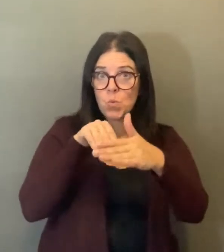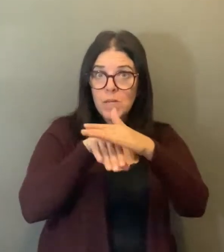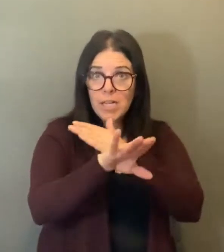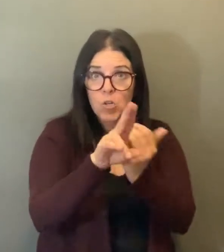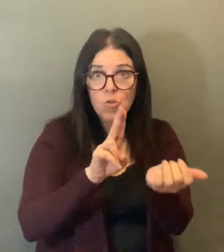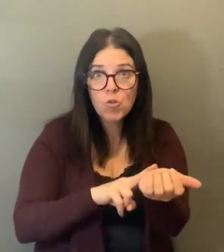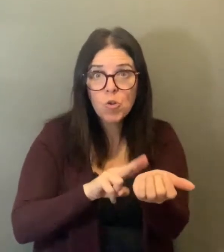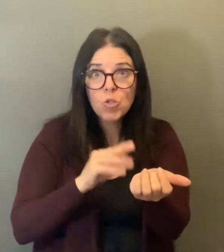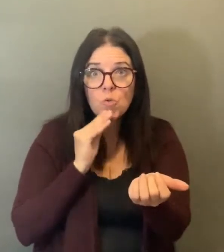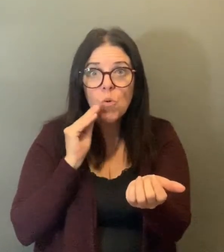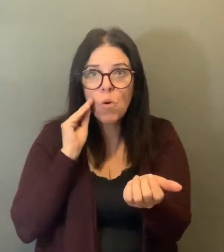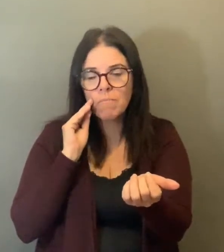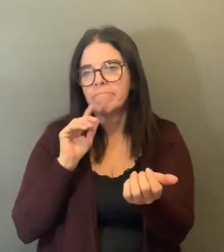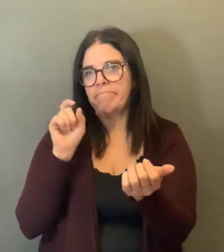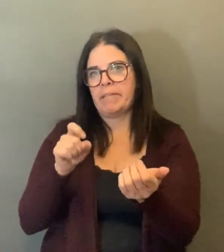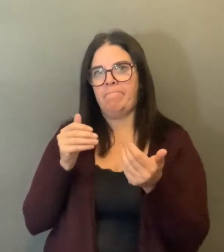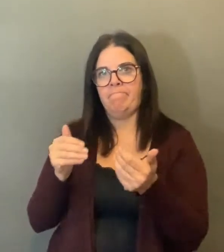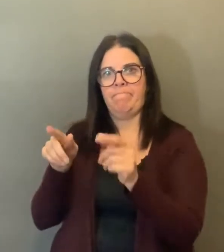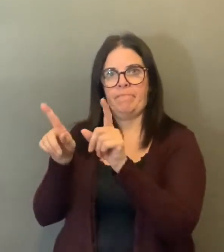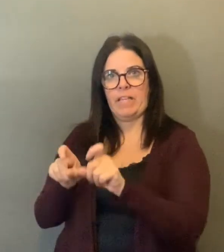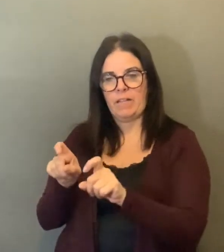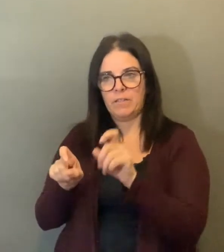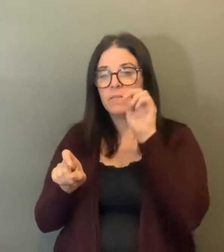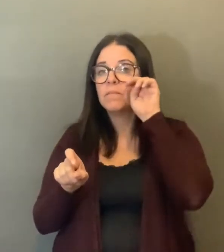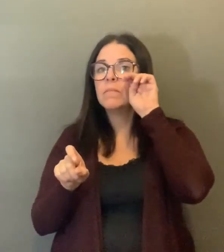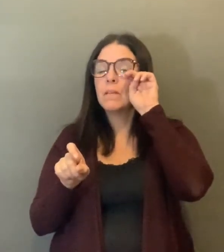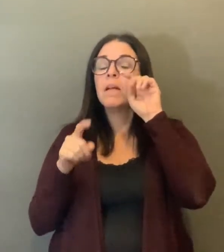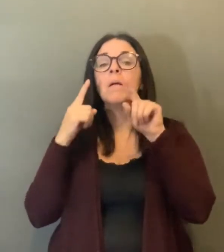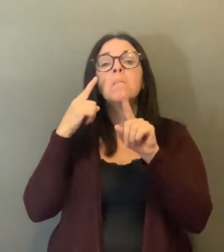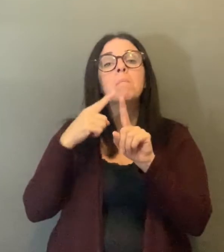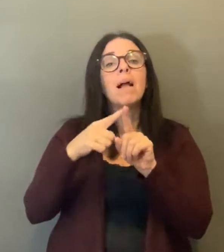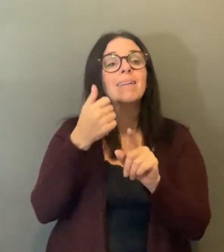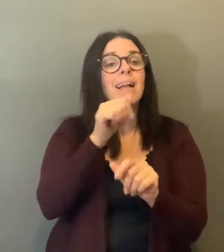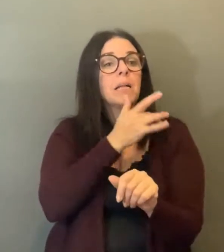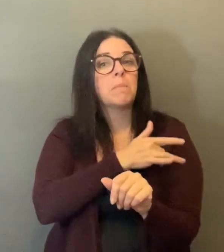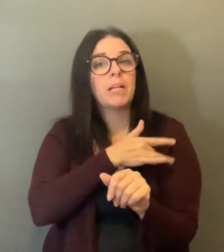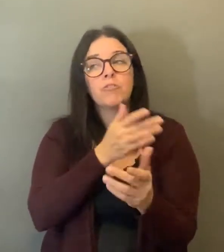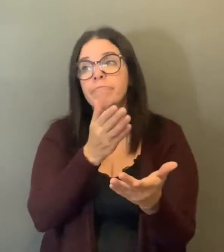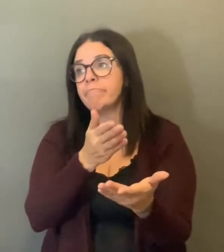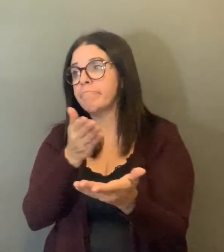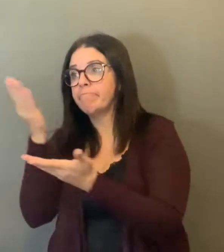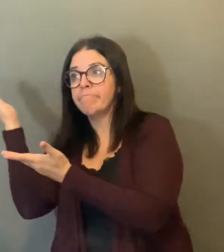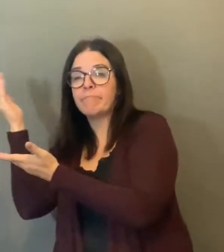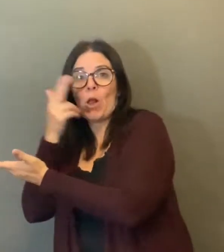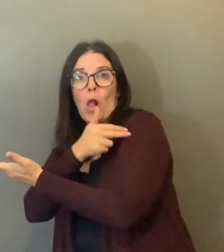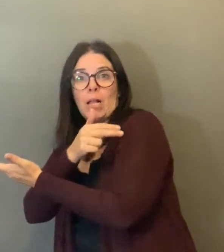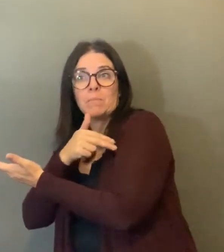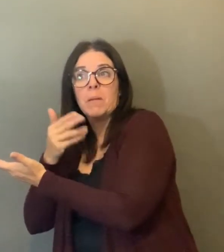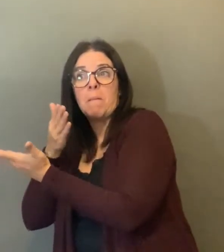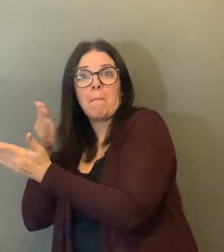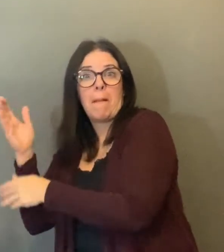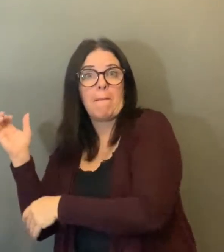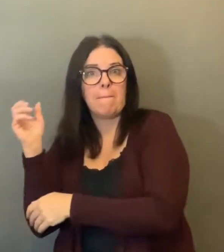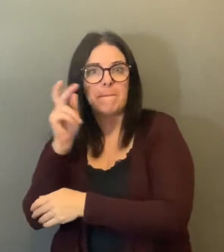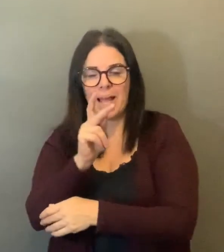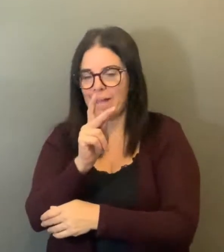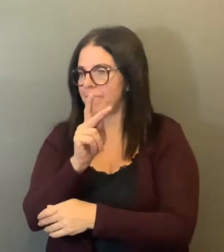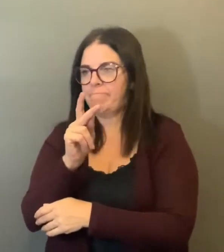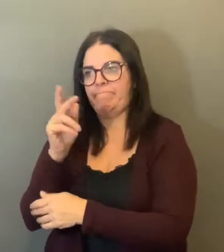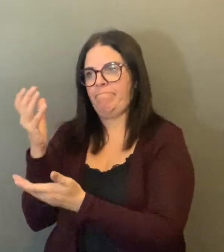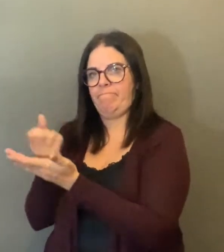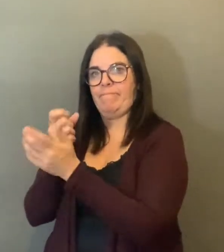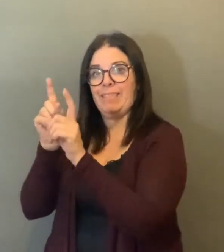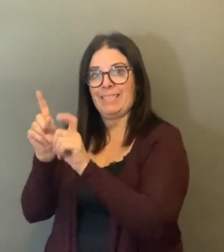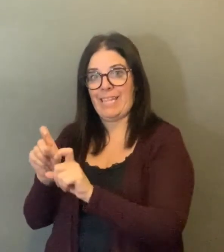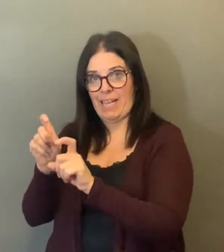increases to include asymptomatic residents who are contacts of all of the resident who is ill